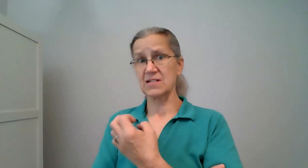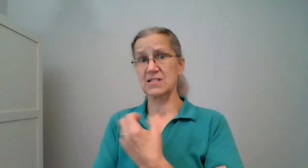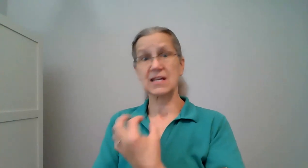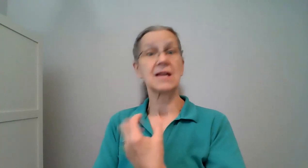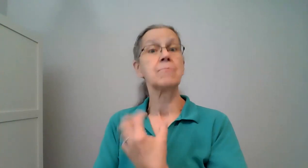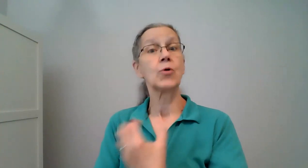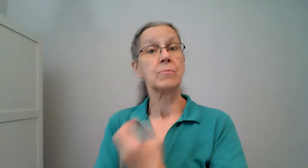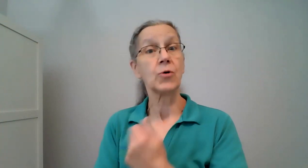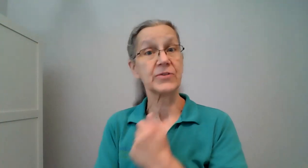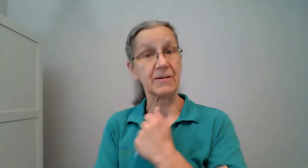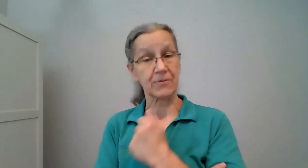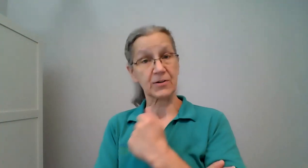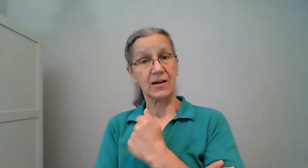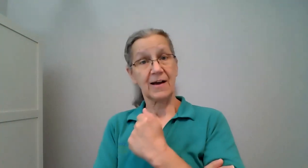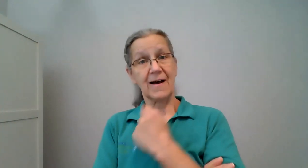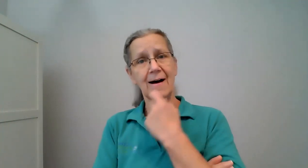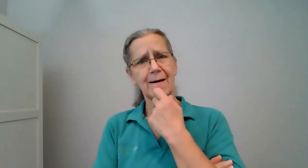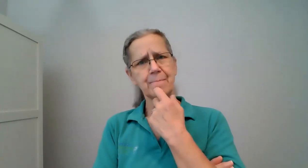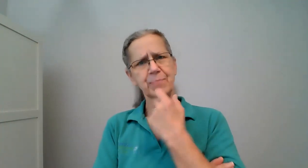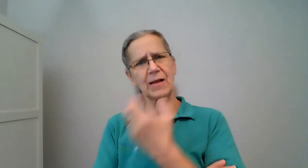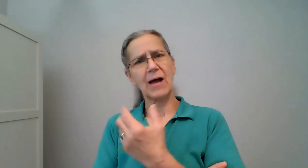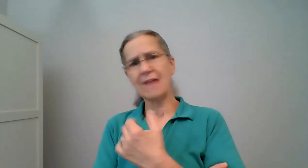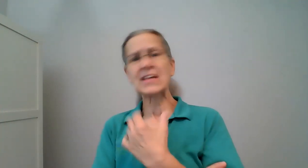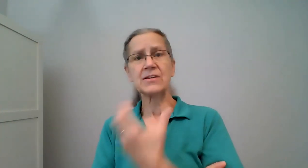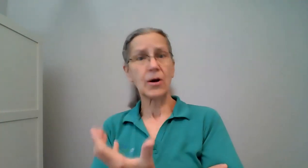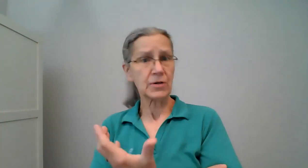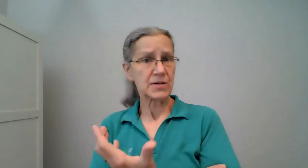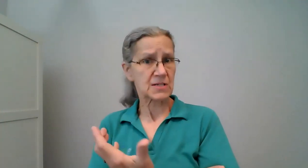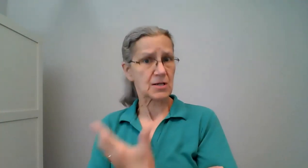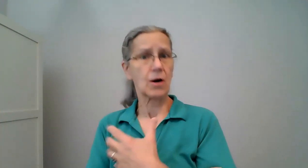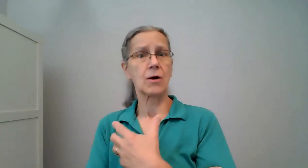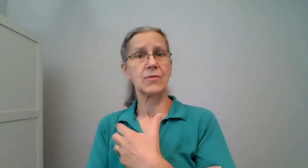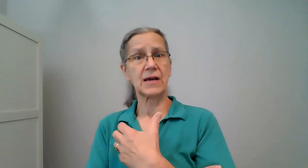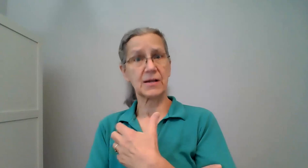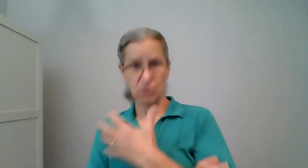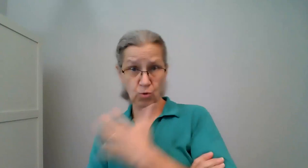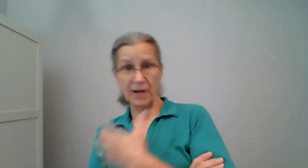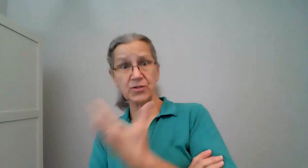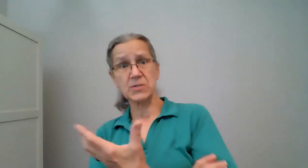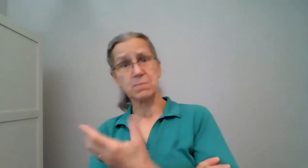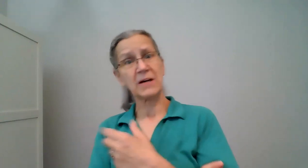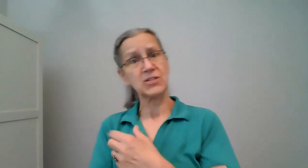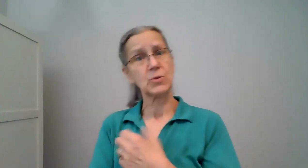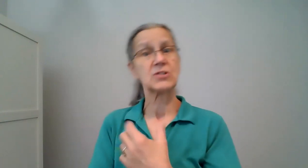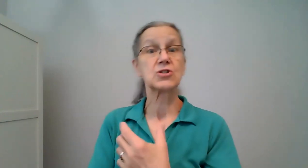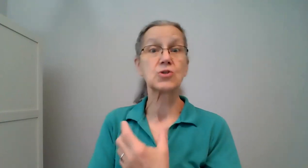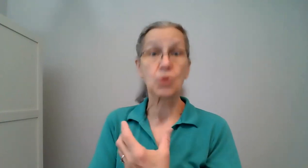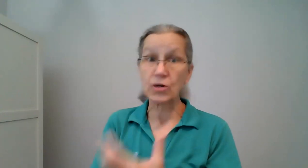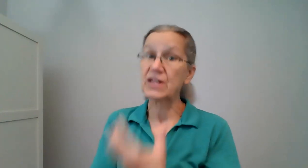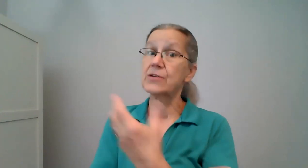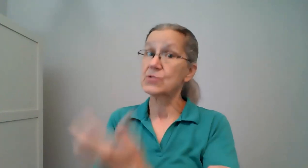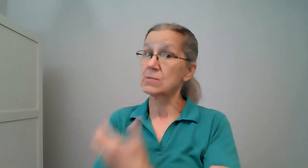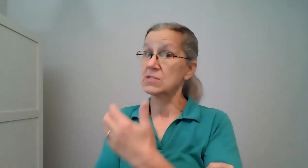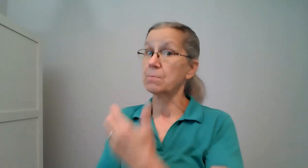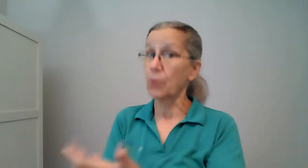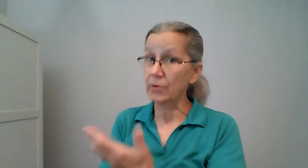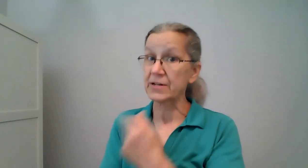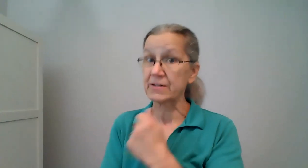this getting more and more different um have they noticed are they trying to respond to it could they use some support in